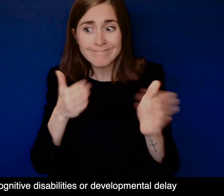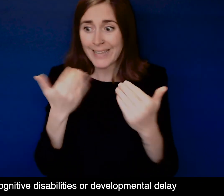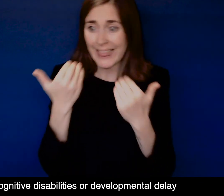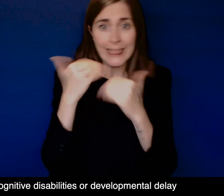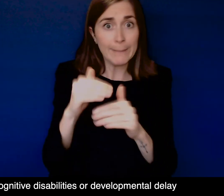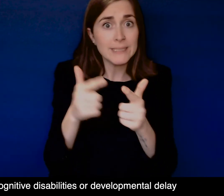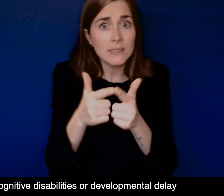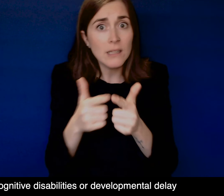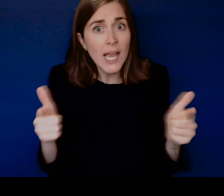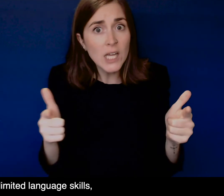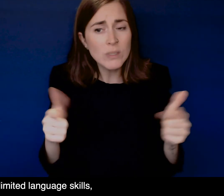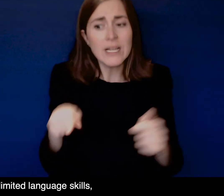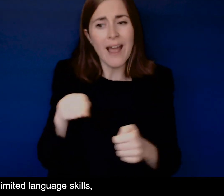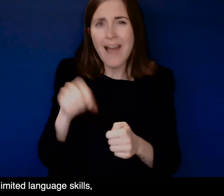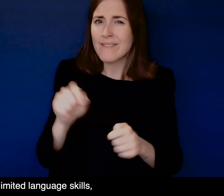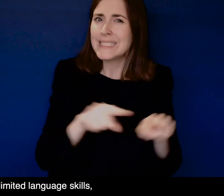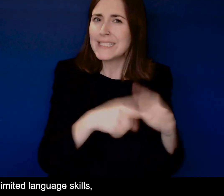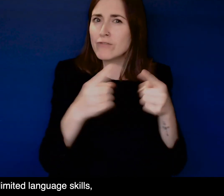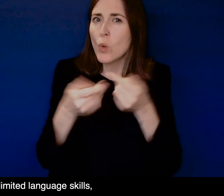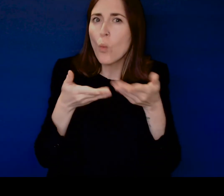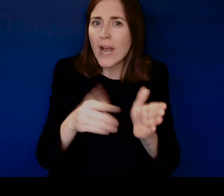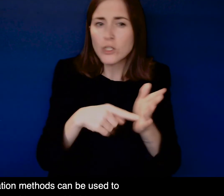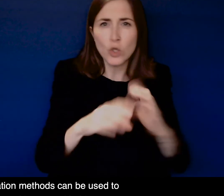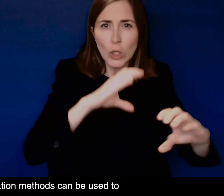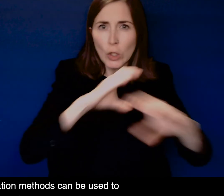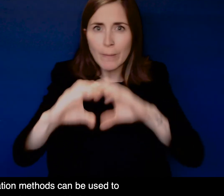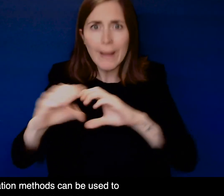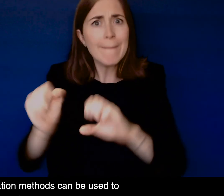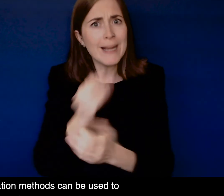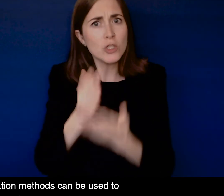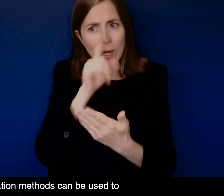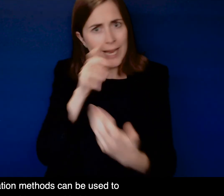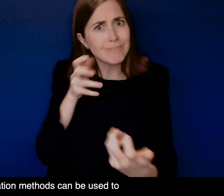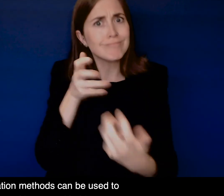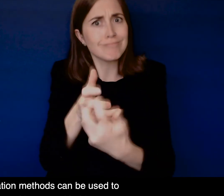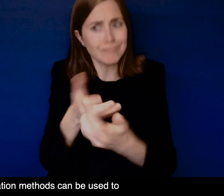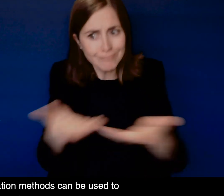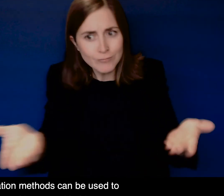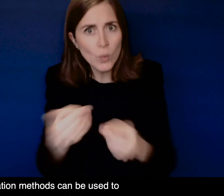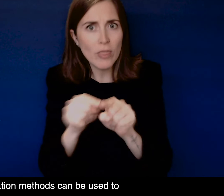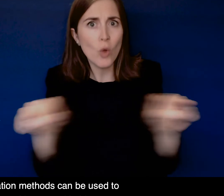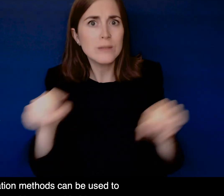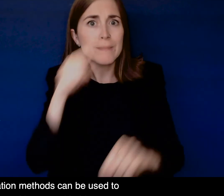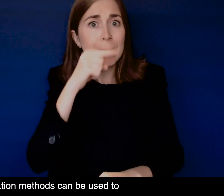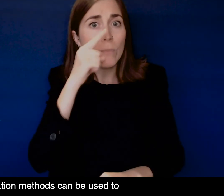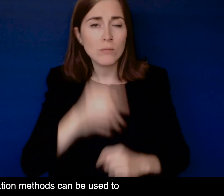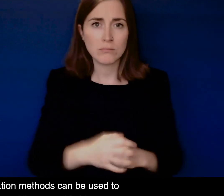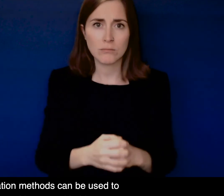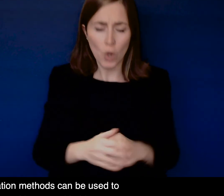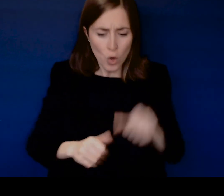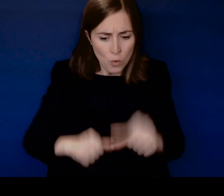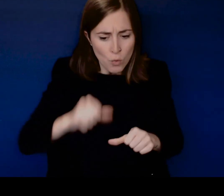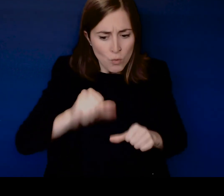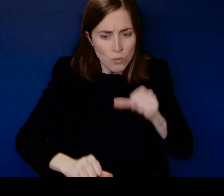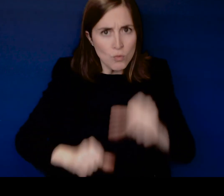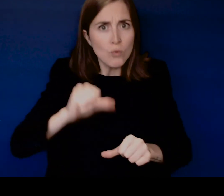Or developmental delay who have limited language skills Other communication methods can be used to effectively engage and interact with this